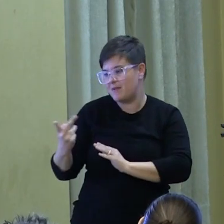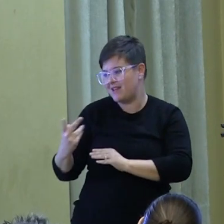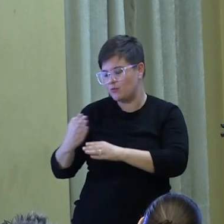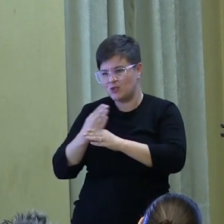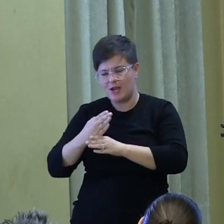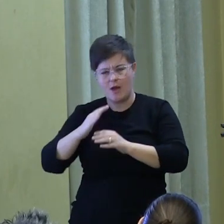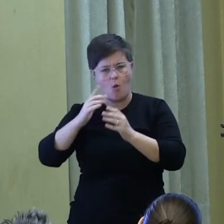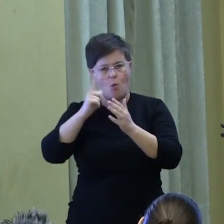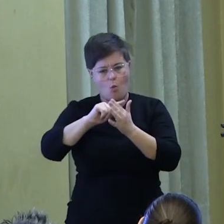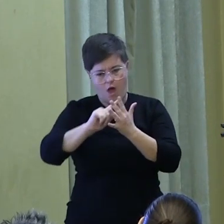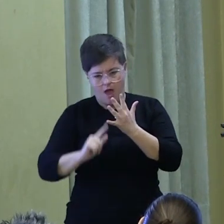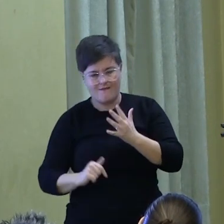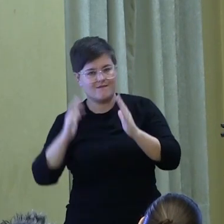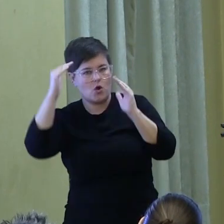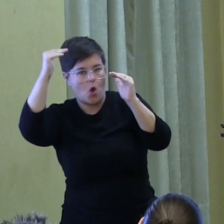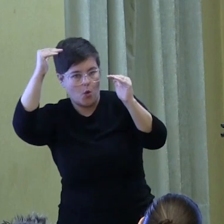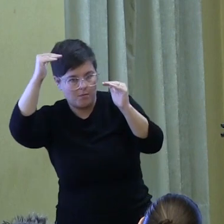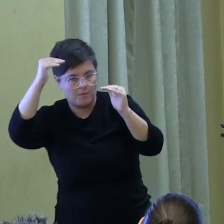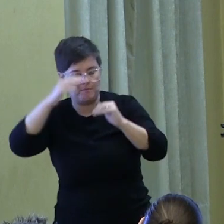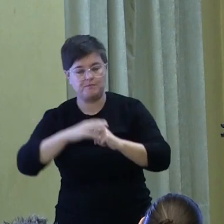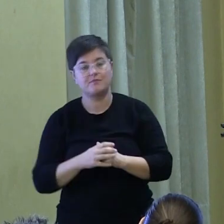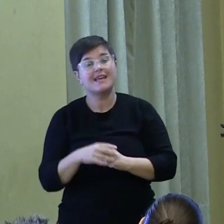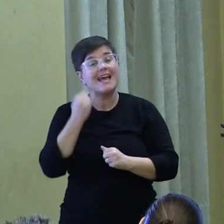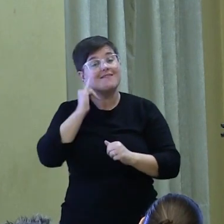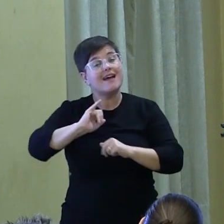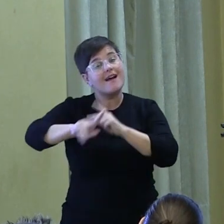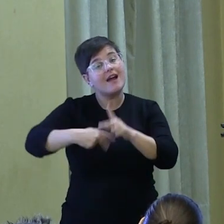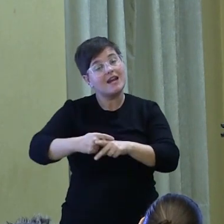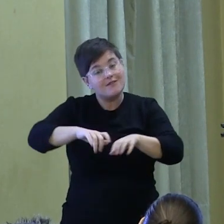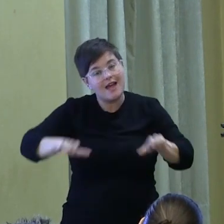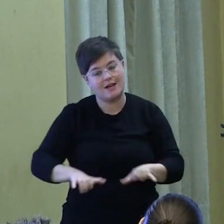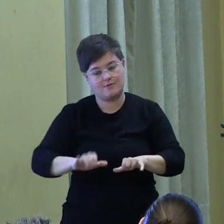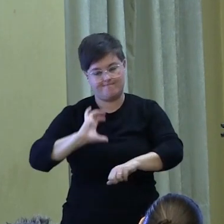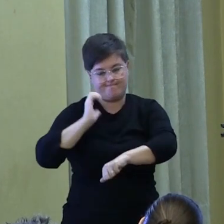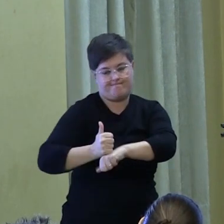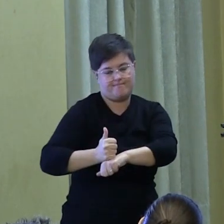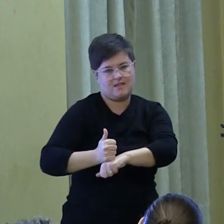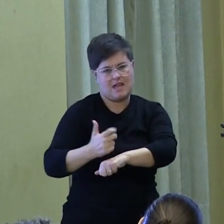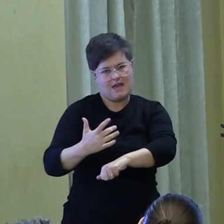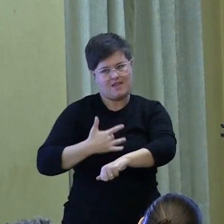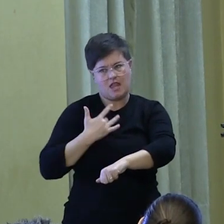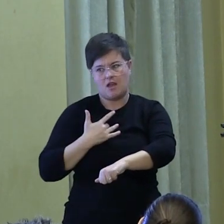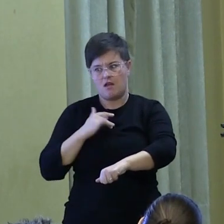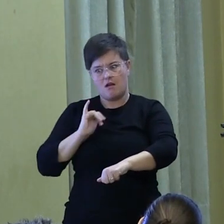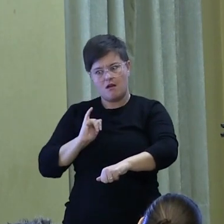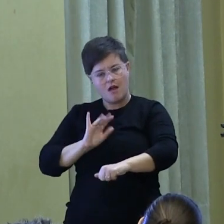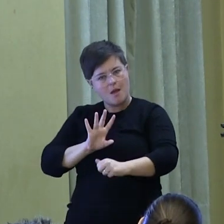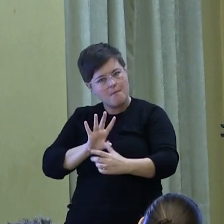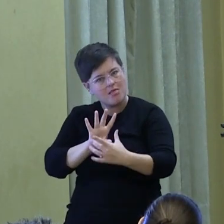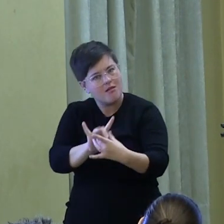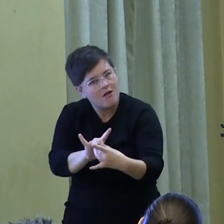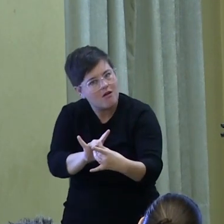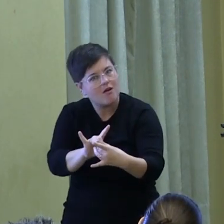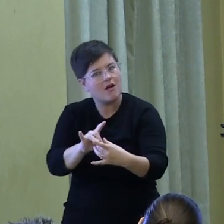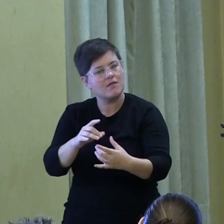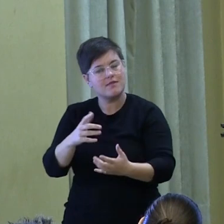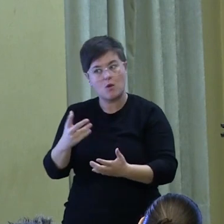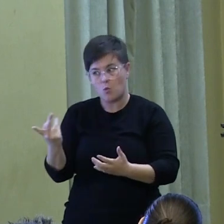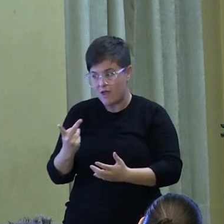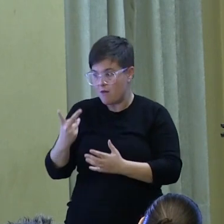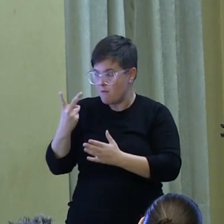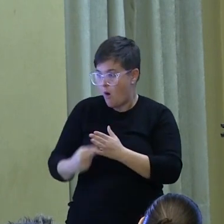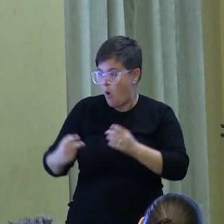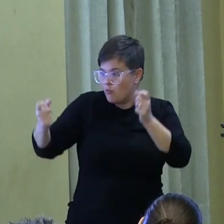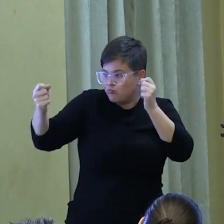we hope for. And it's these kinds of activities that help to build a sense of belonging, of mutual concern, that